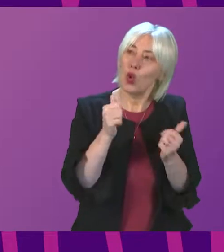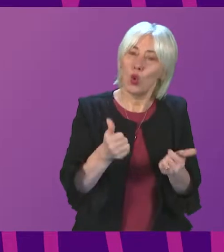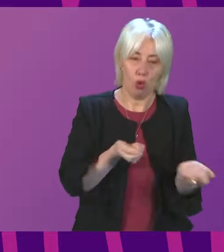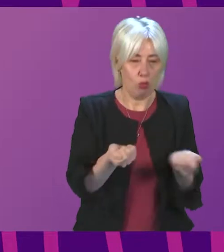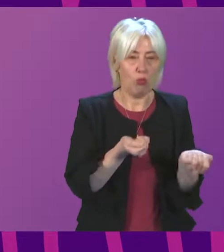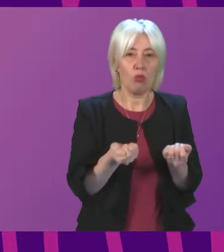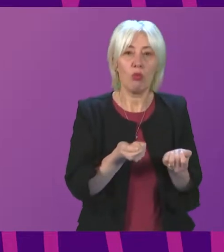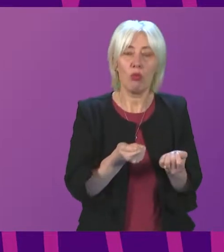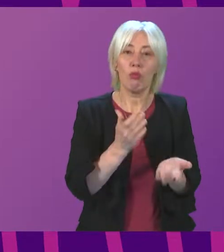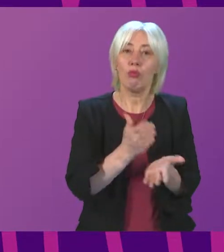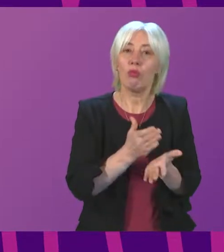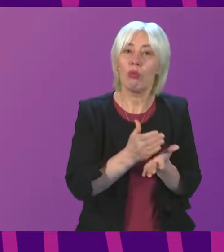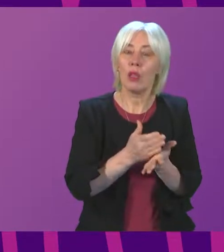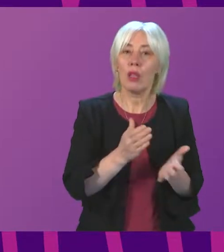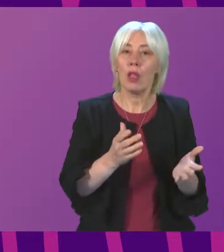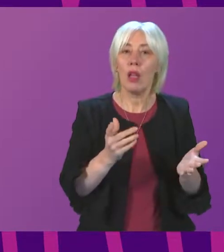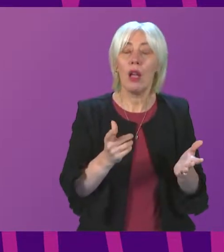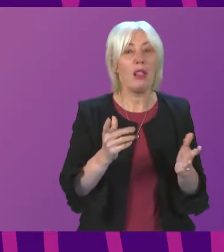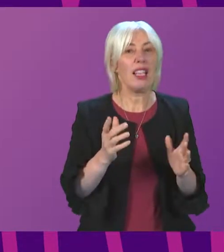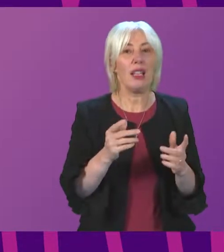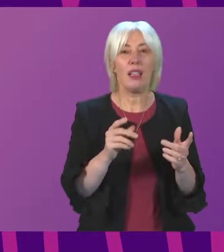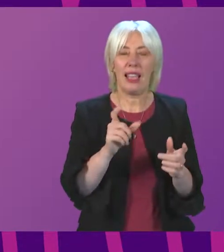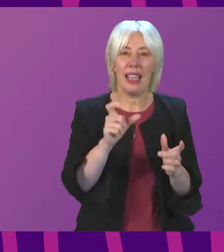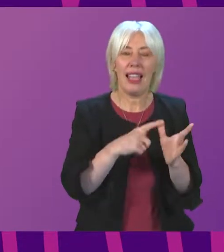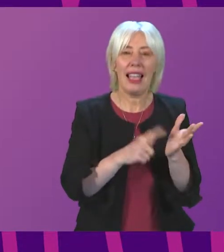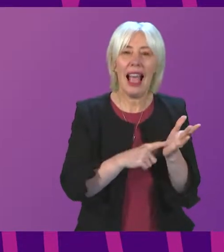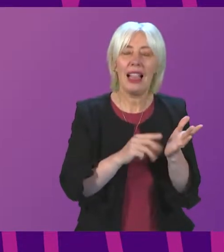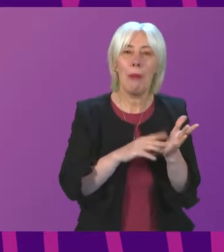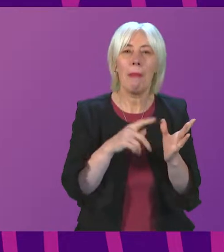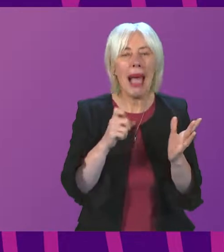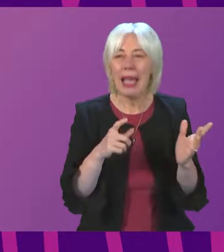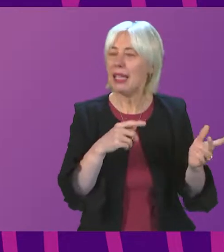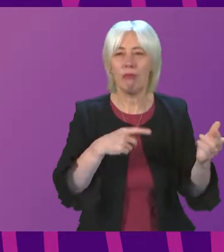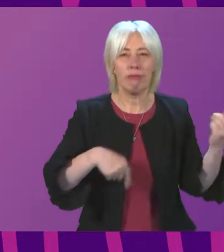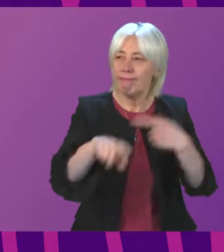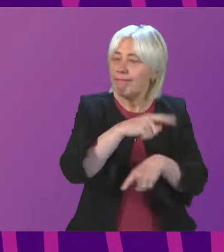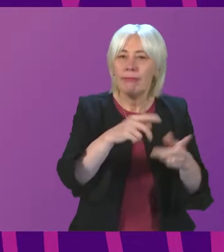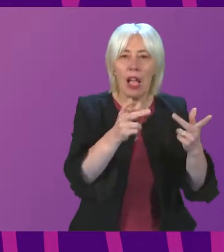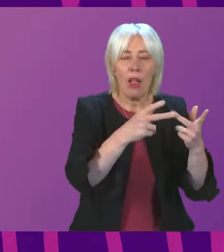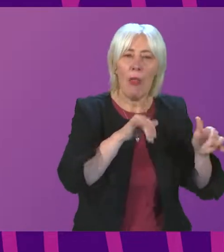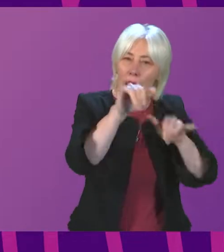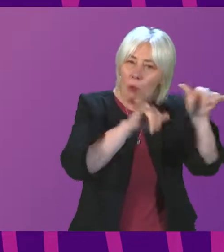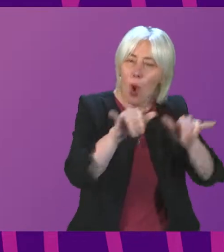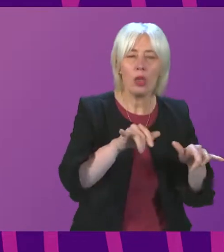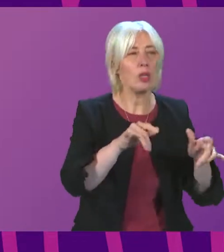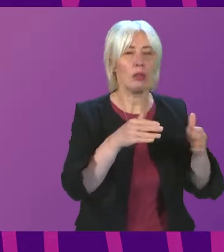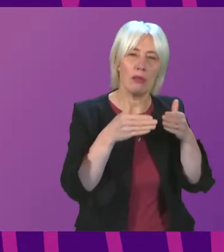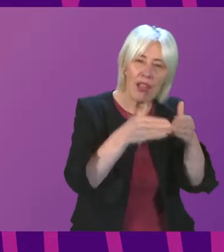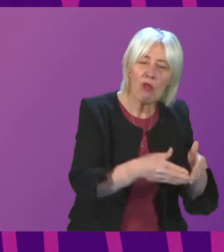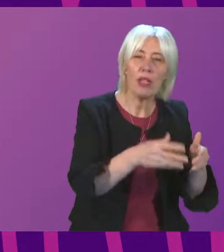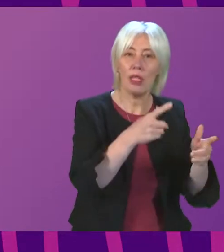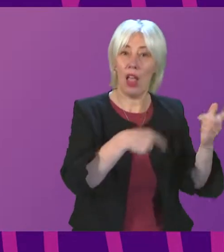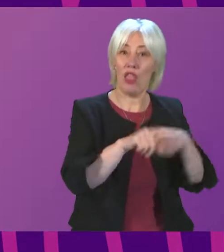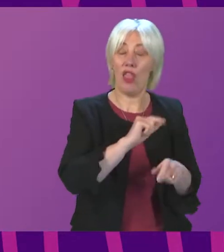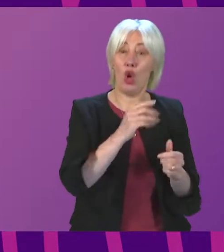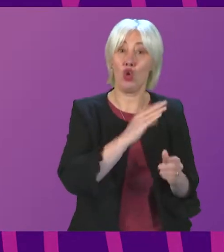principal mission of organisations such as David McBrain Limited, Caledonia and Maritime Assets Limited and Highlands and Islands Airports is to serve island